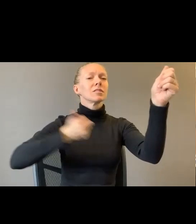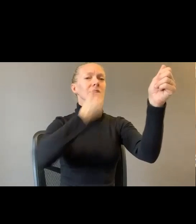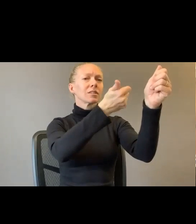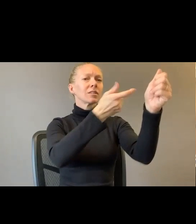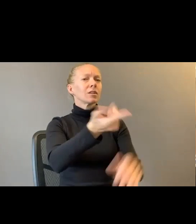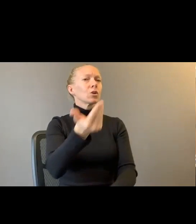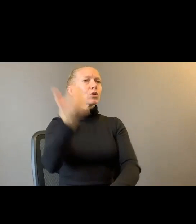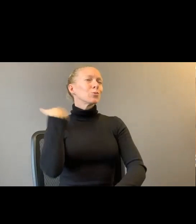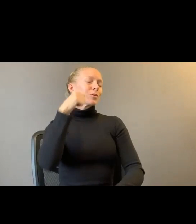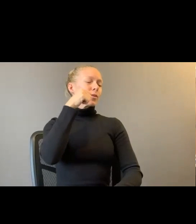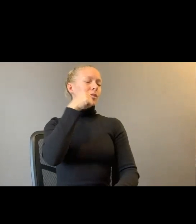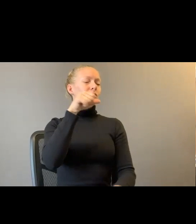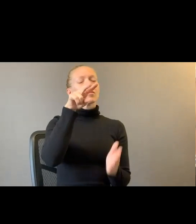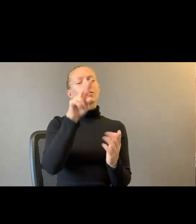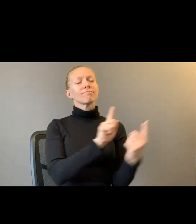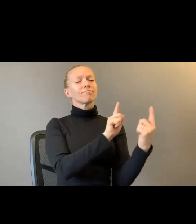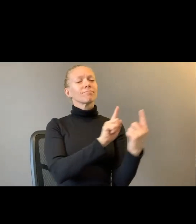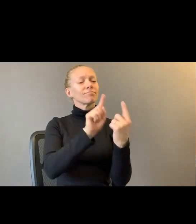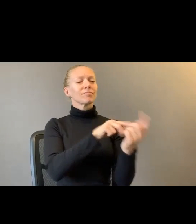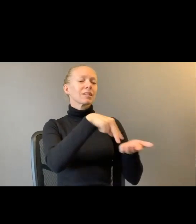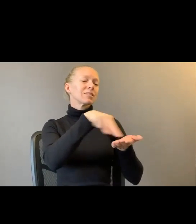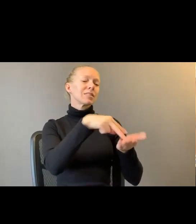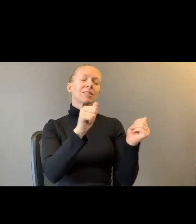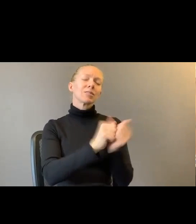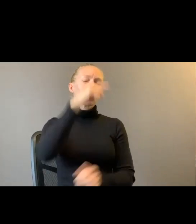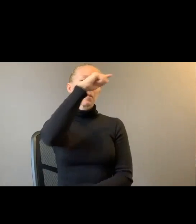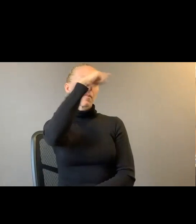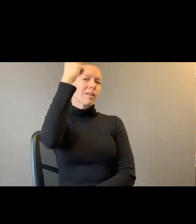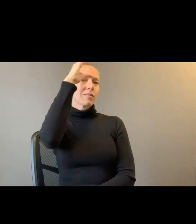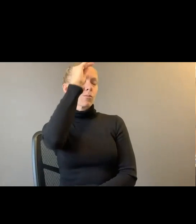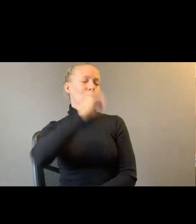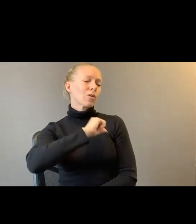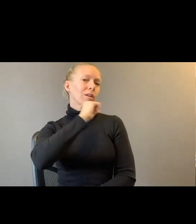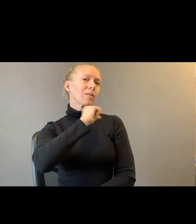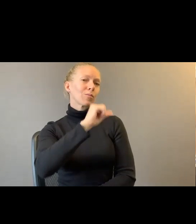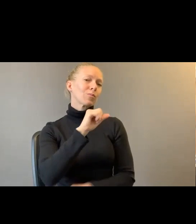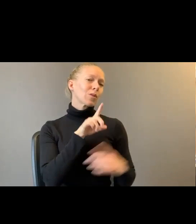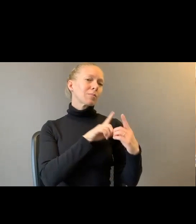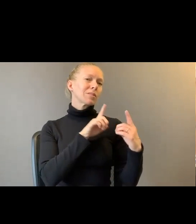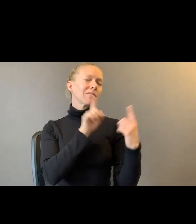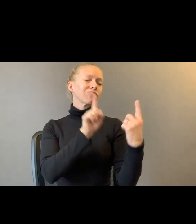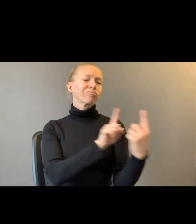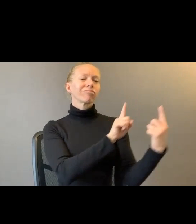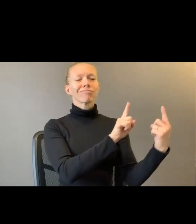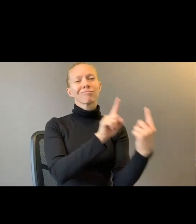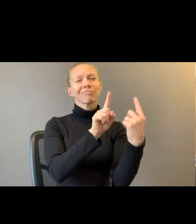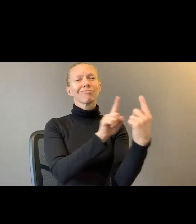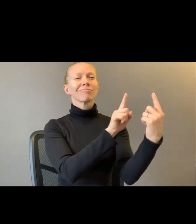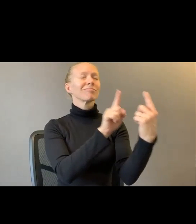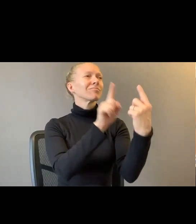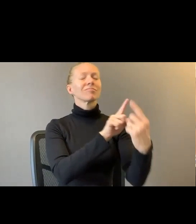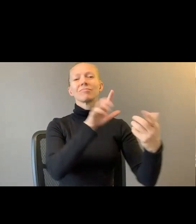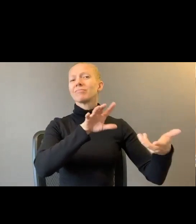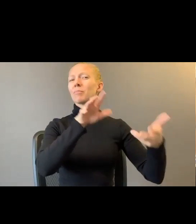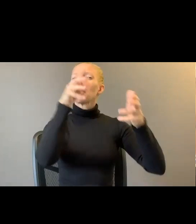with a black boy. Prom date. Three parallel scars. Fighting to be reinvested. A milestone of verida.